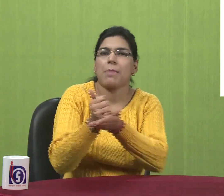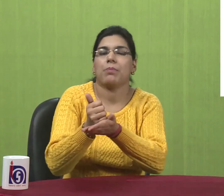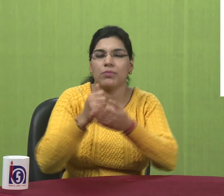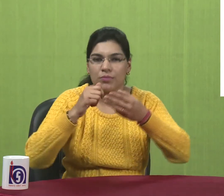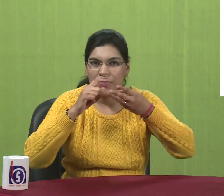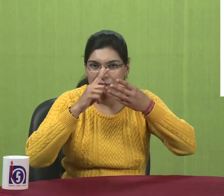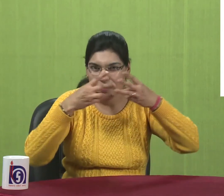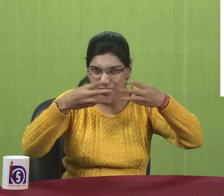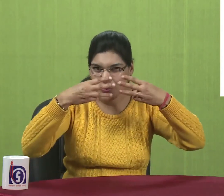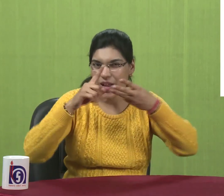As. You see. In. The. Picture.